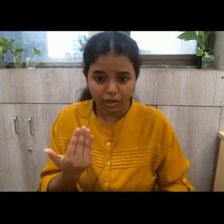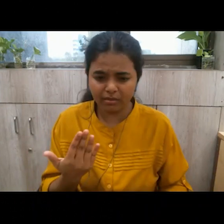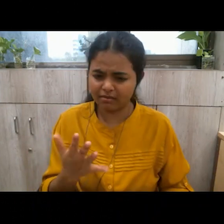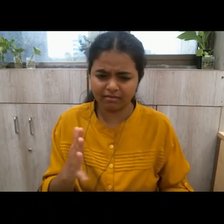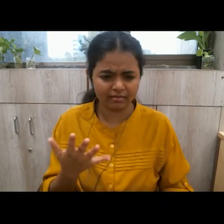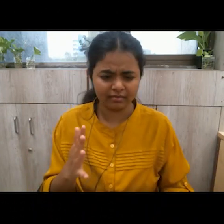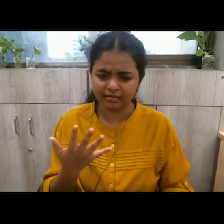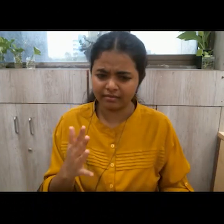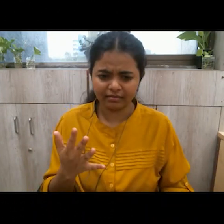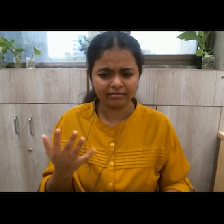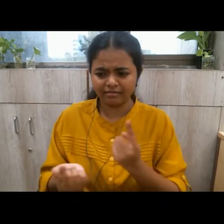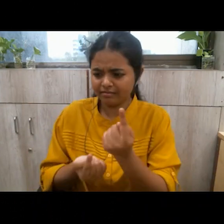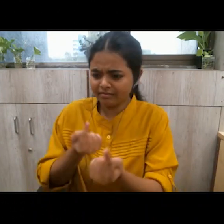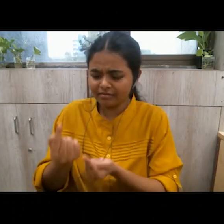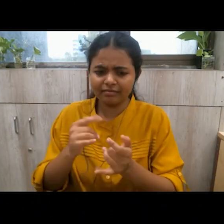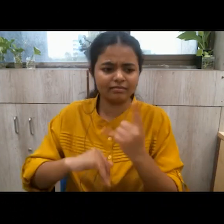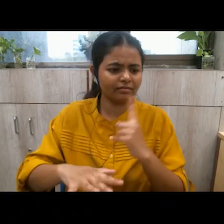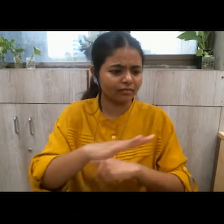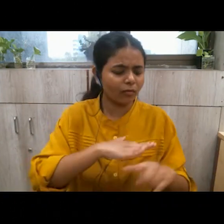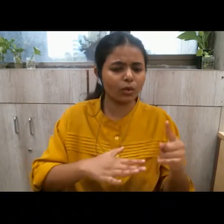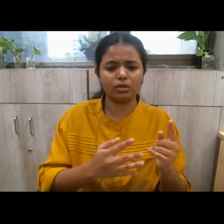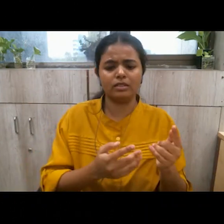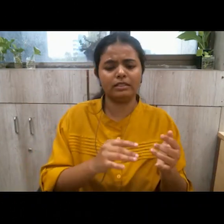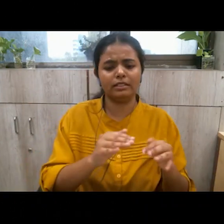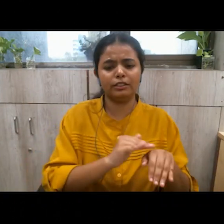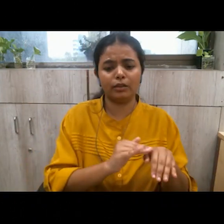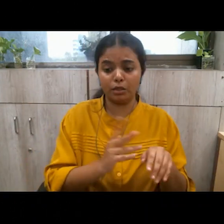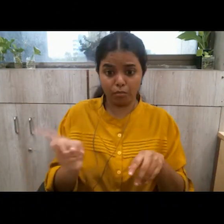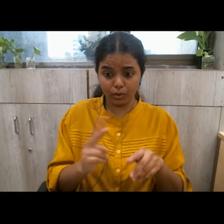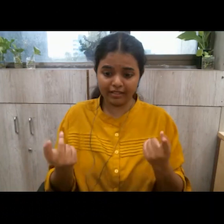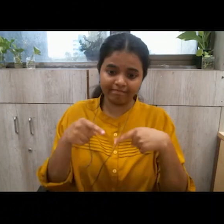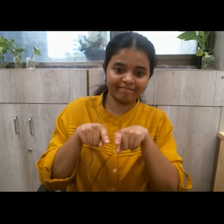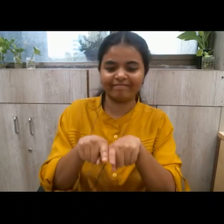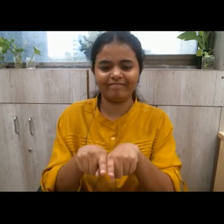you can either do politics or you can do social service you cannot do both